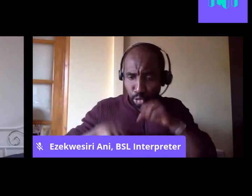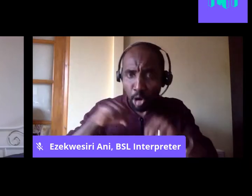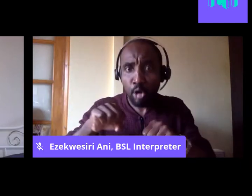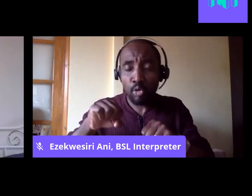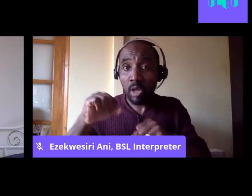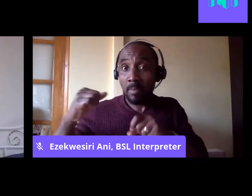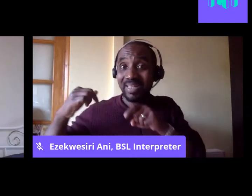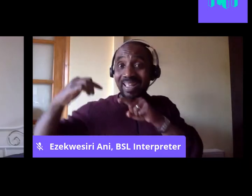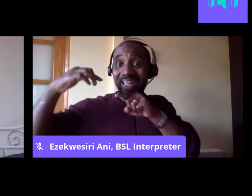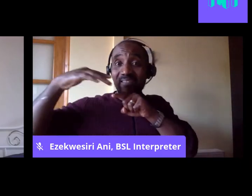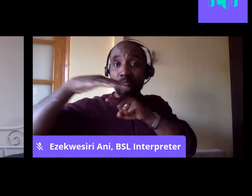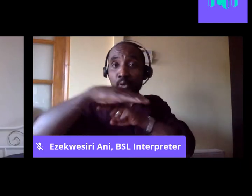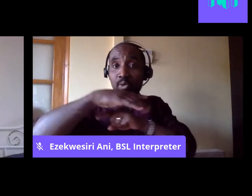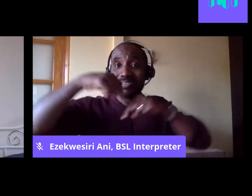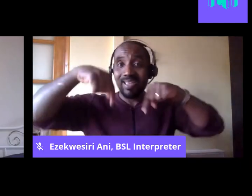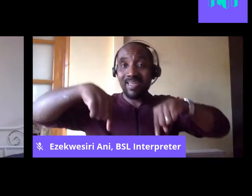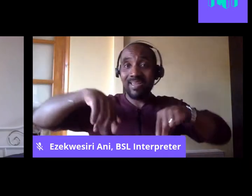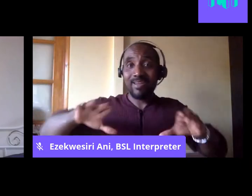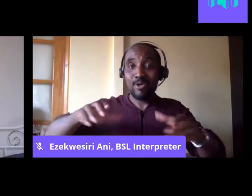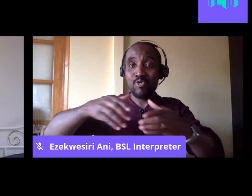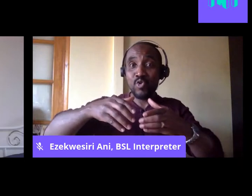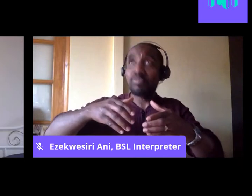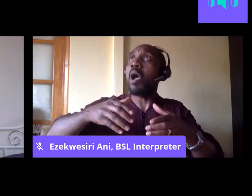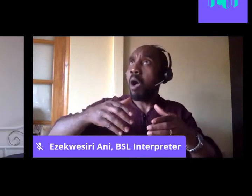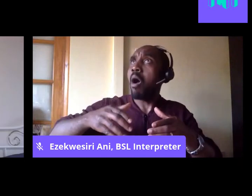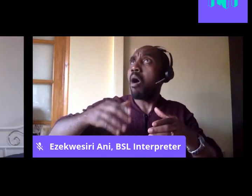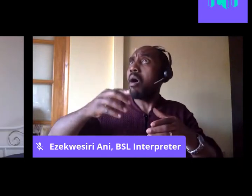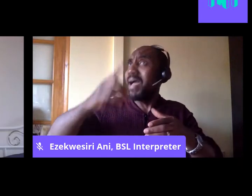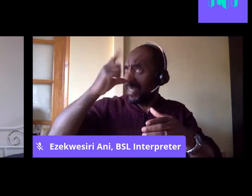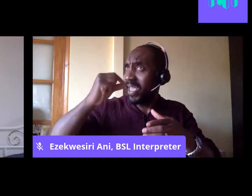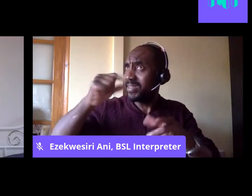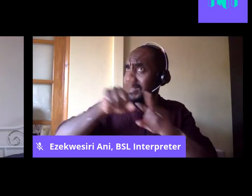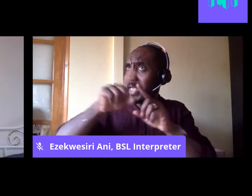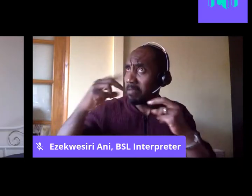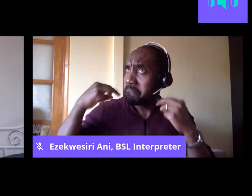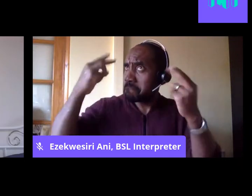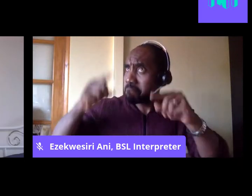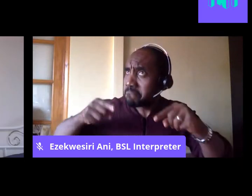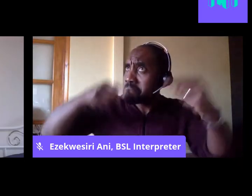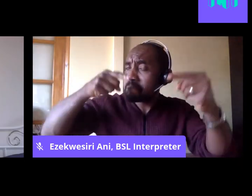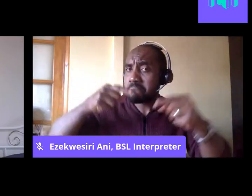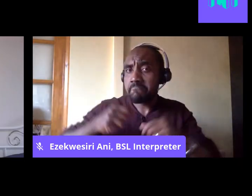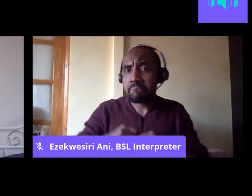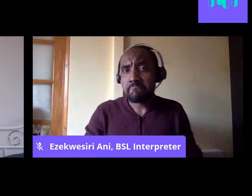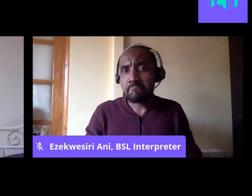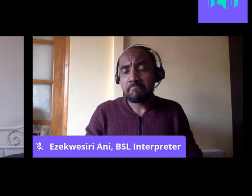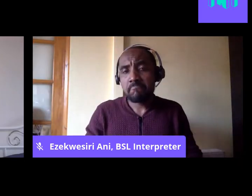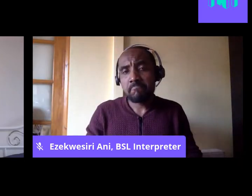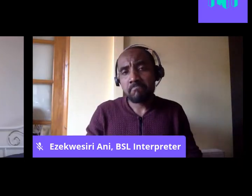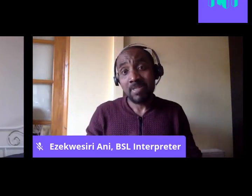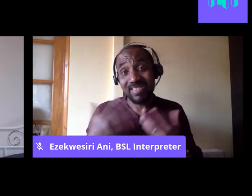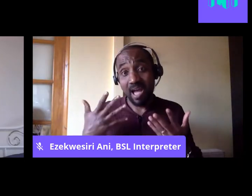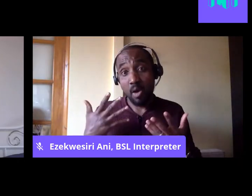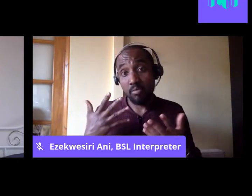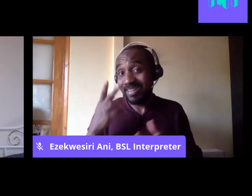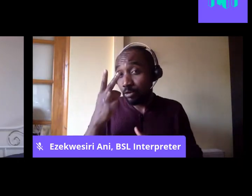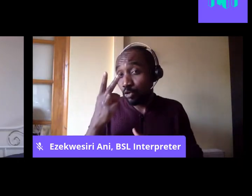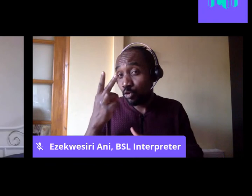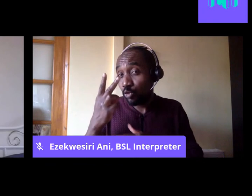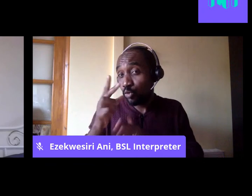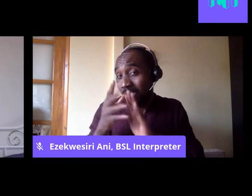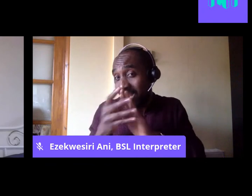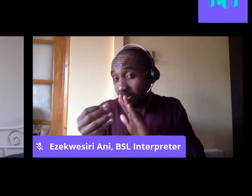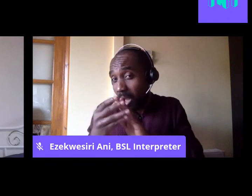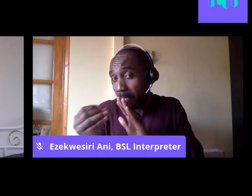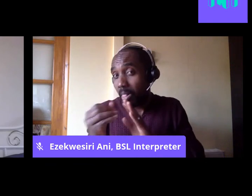here in Britain, and they animated the political imagination of those groups. Now, if those are sort of two moments, then maybe